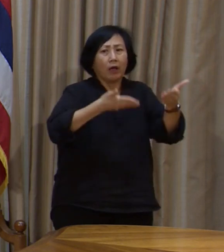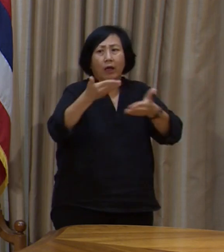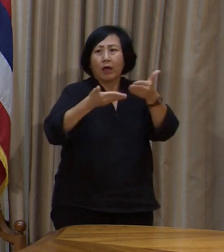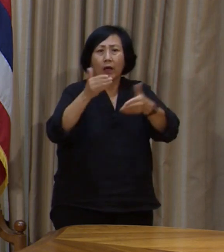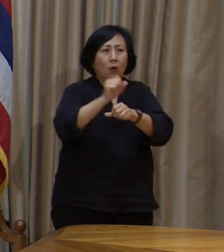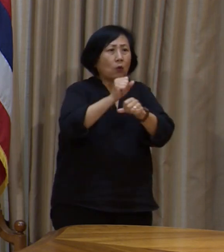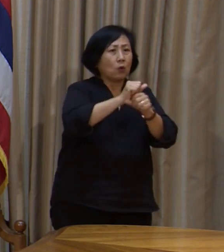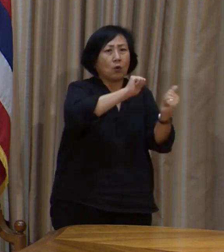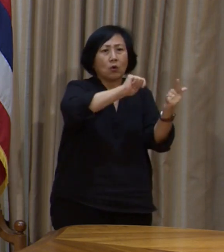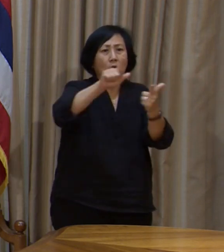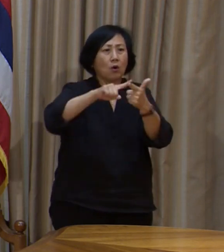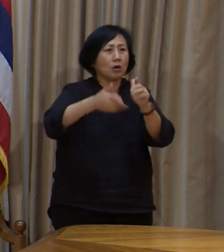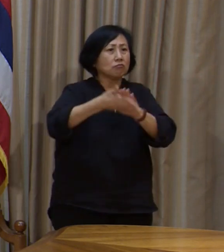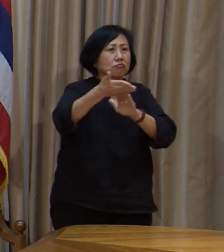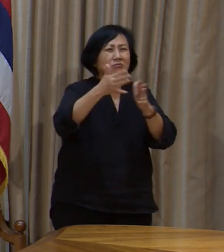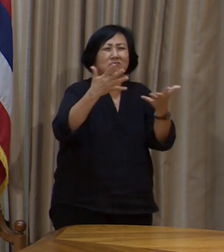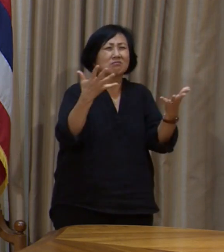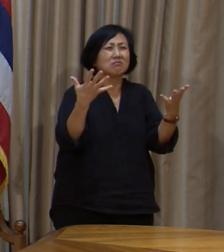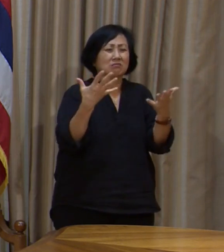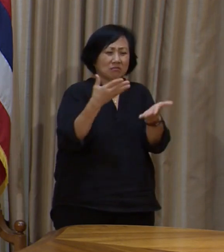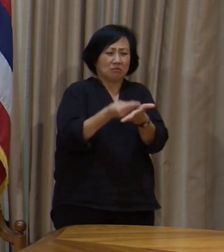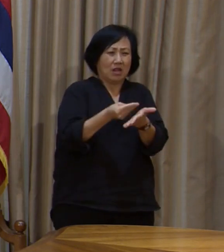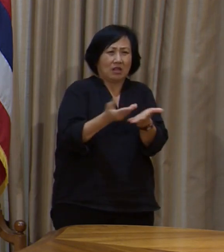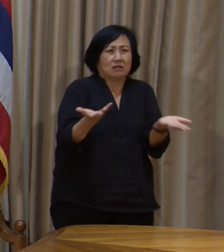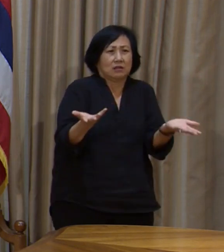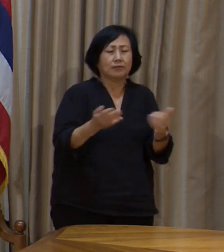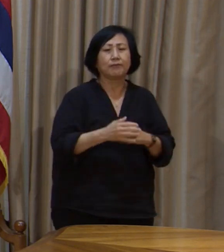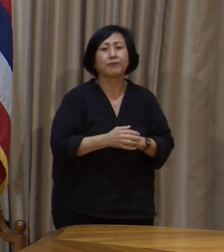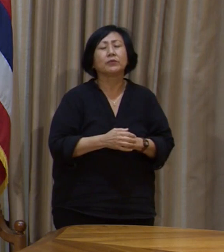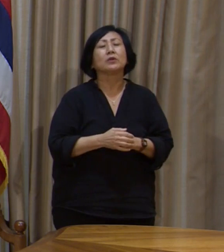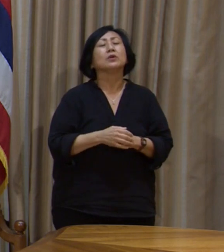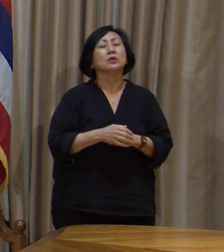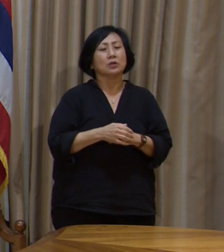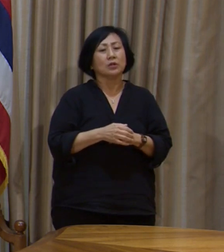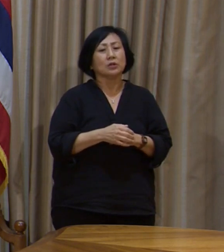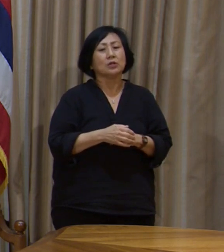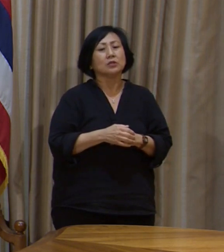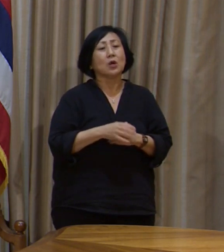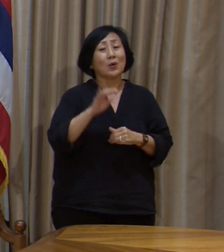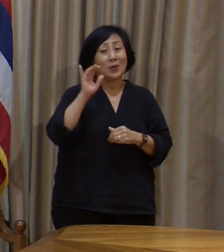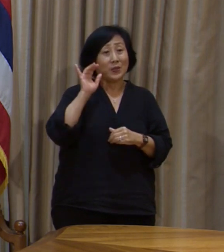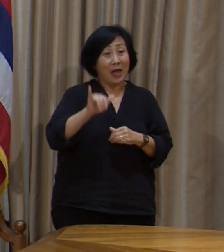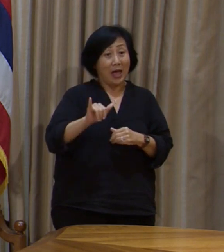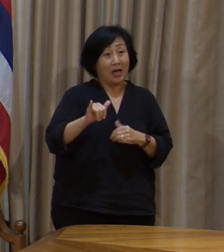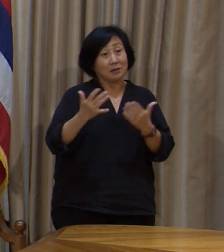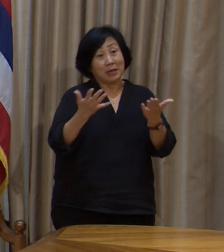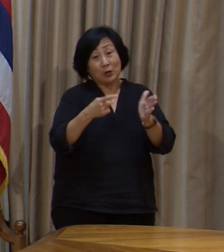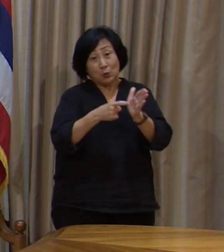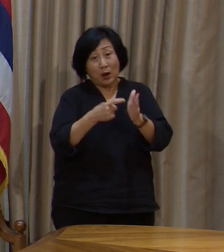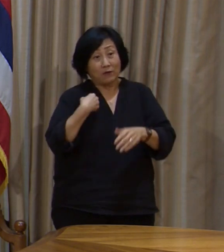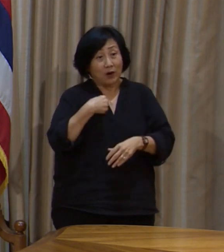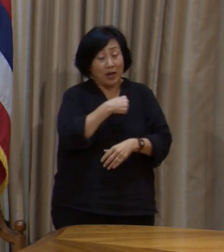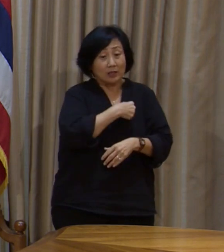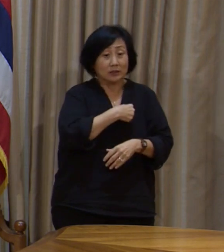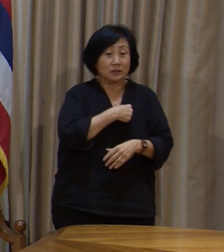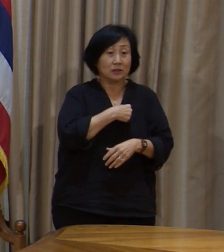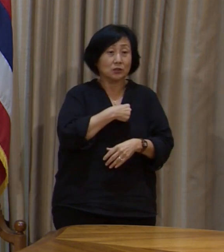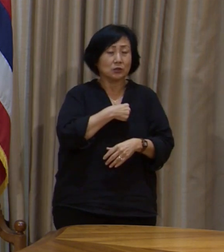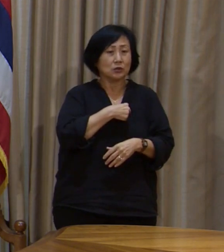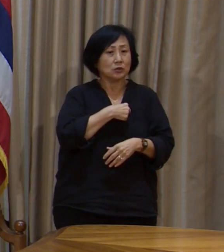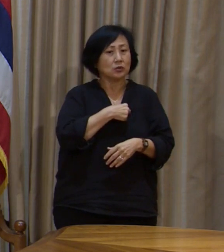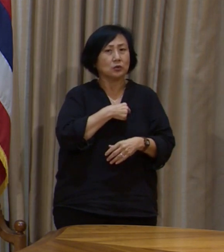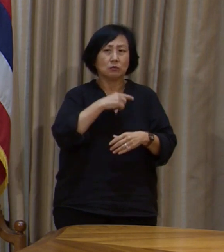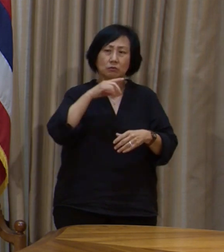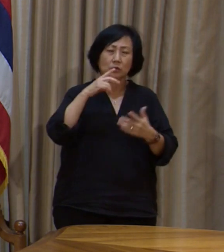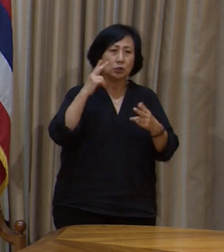all of the state employees. And so, that may require us exercising